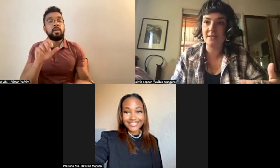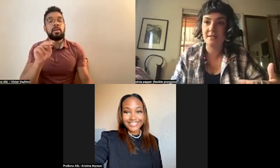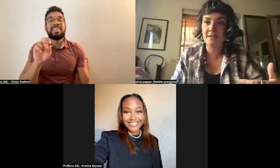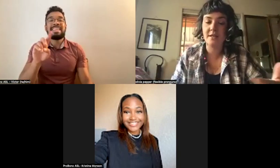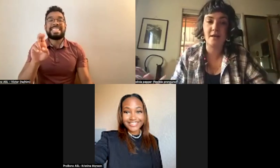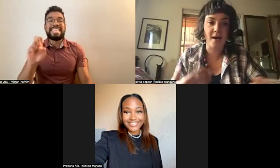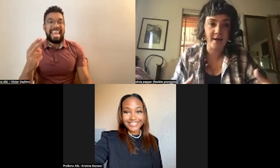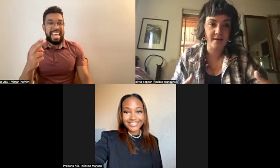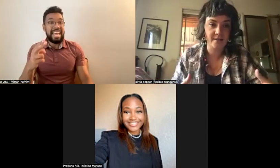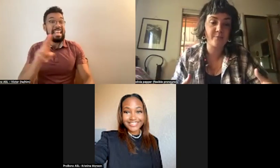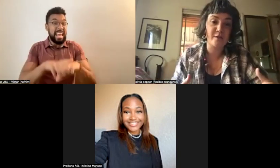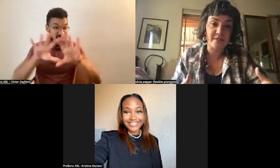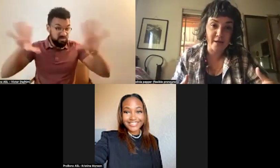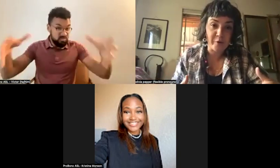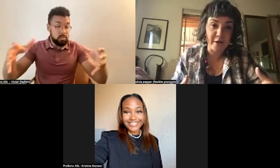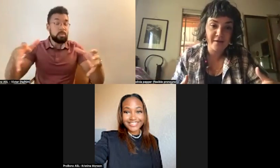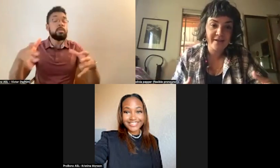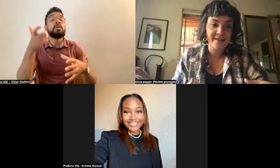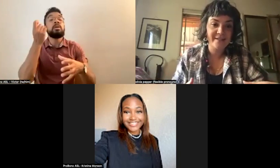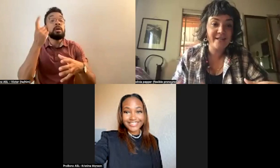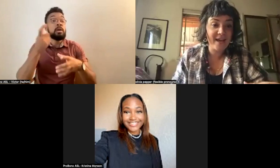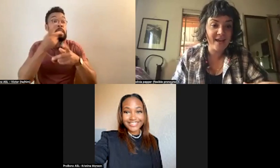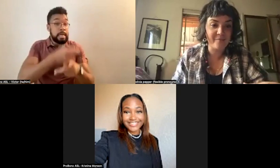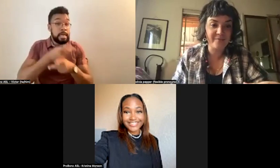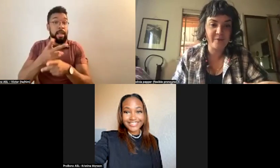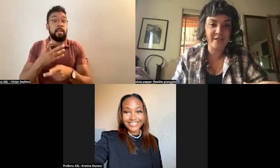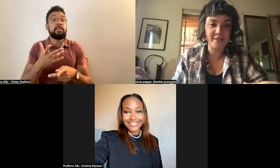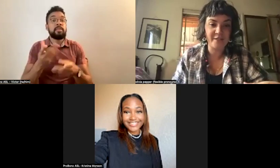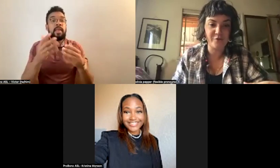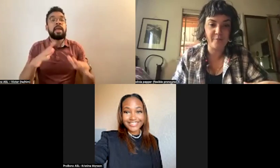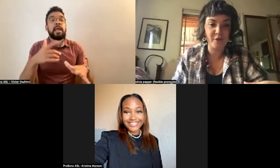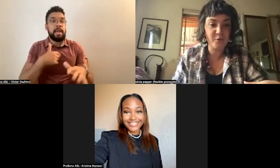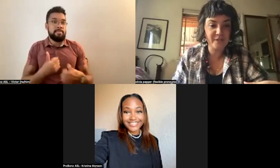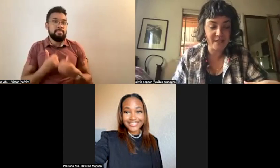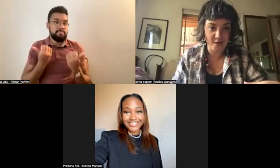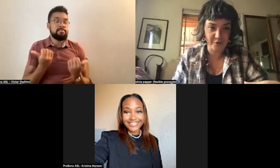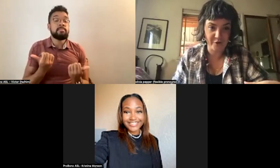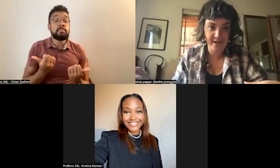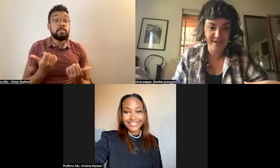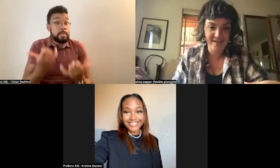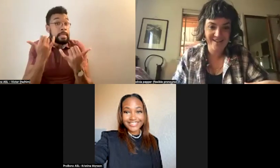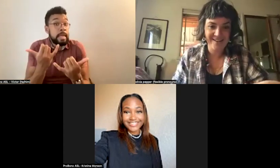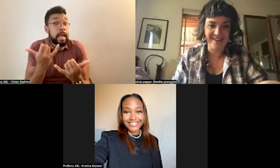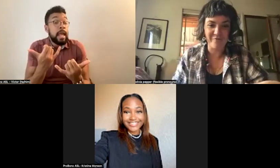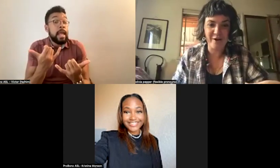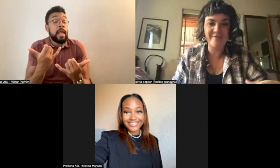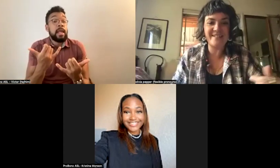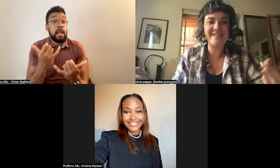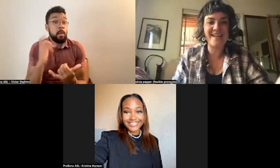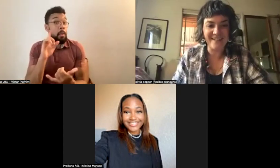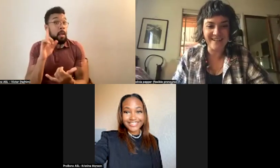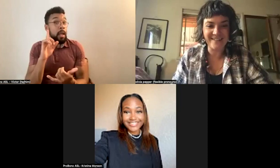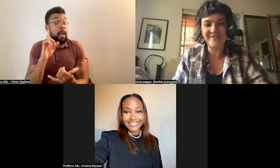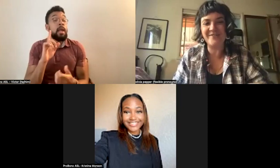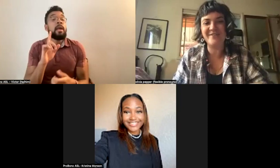the land that I typically reside upon. Today, I'm speaking to you from Ute territory, where I'm visiting